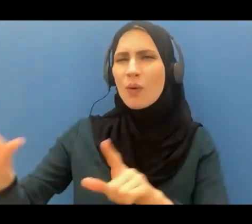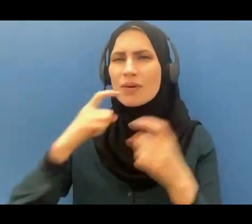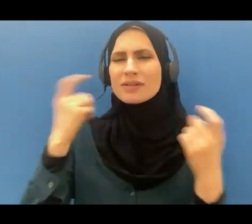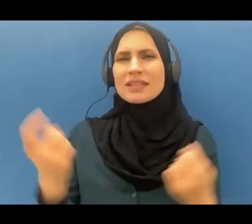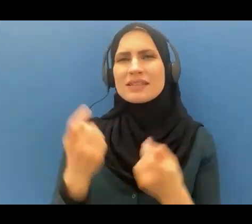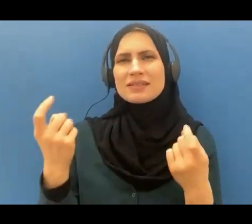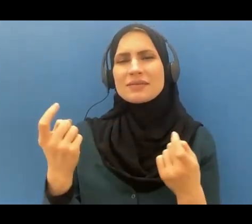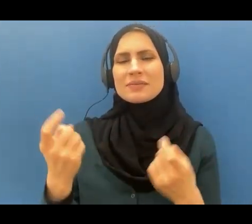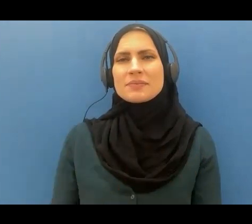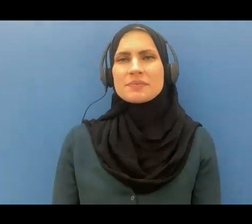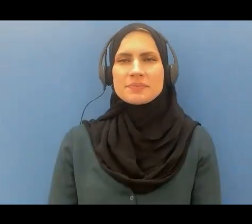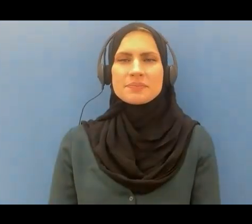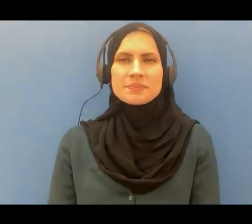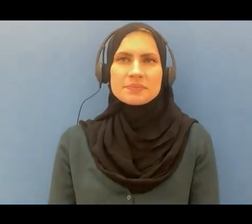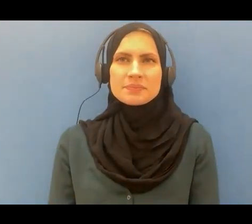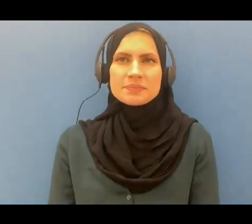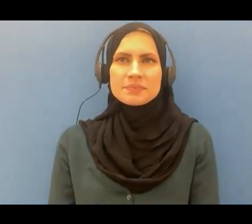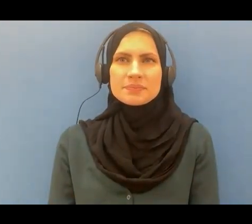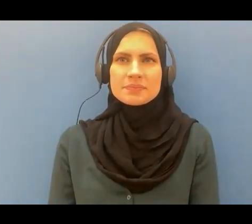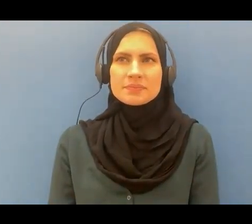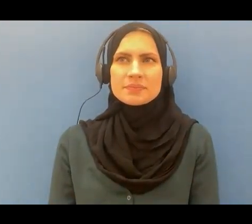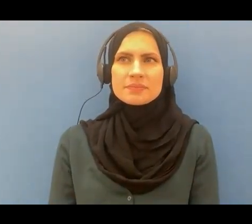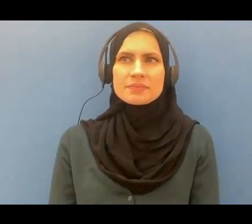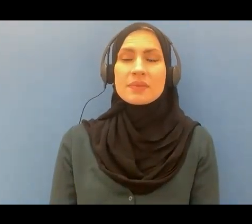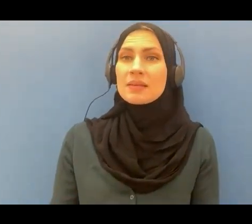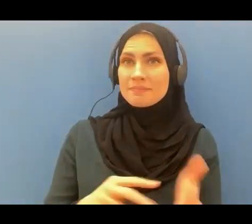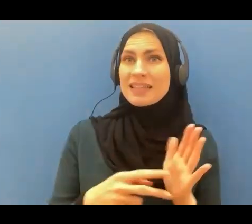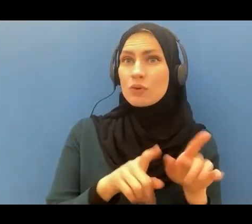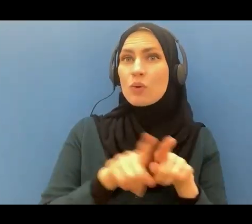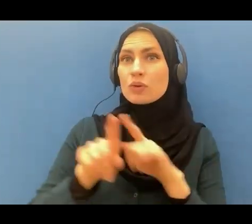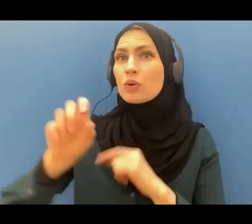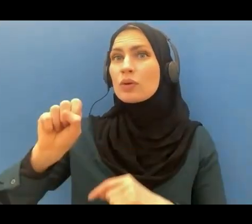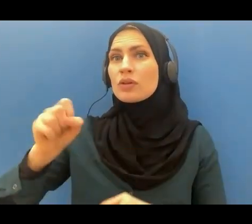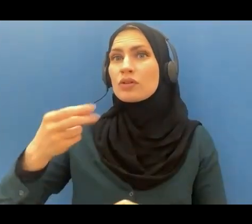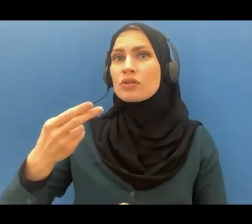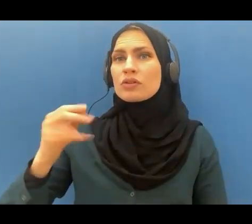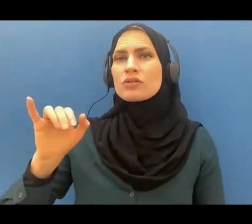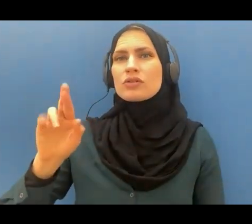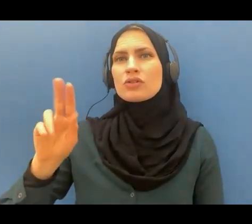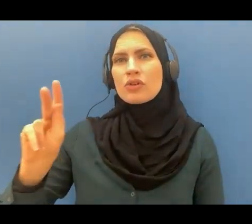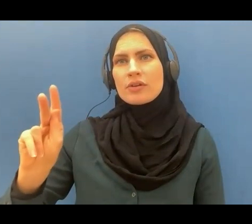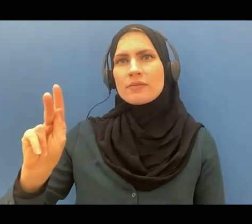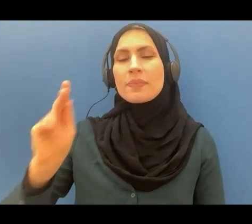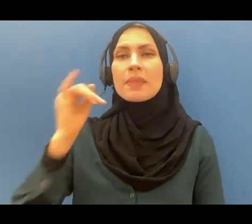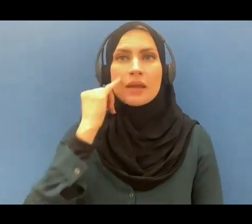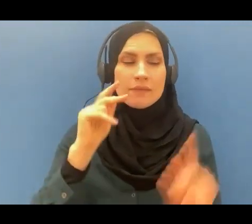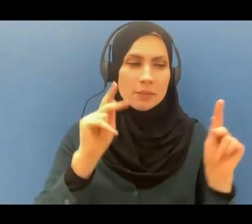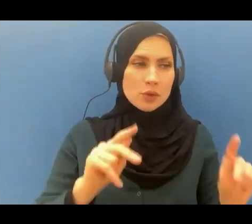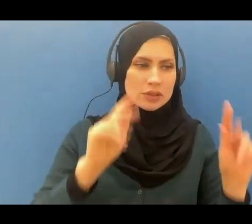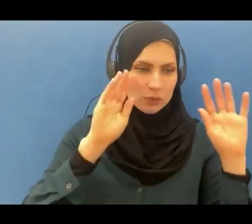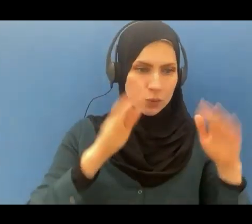And that includes shirk. Even if the person is an idle worshiper, Allah is